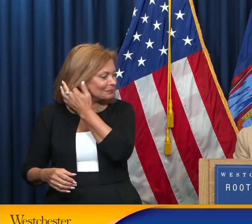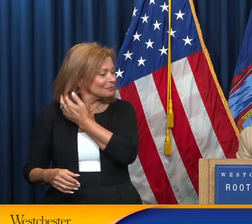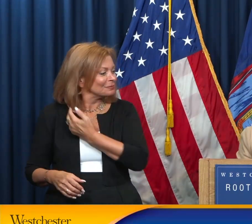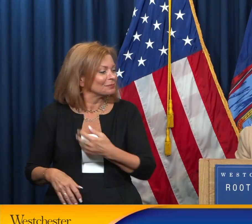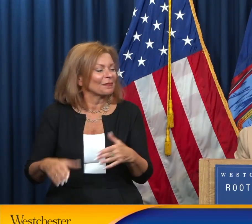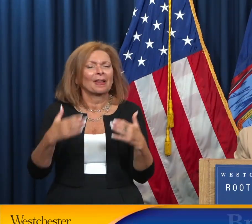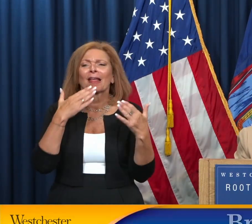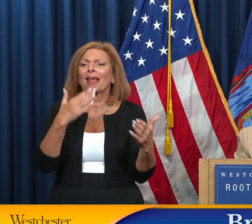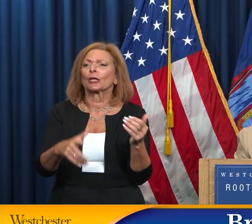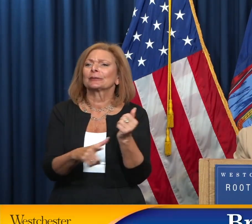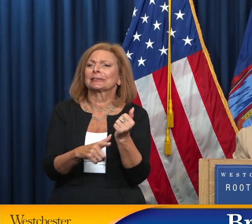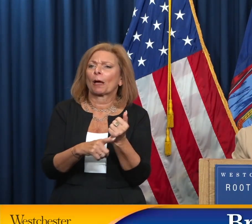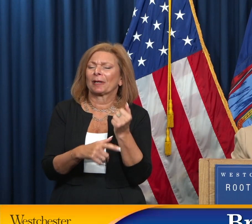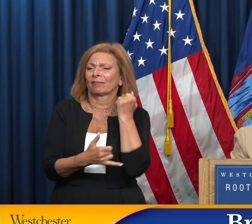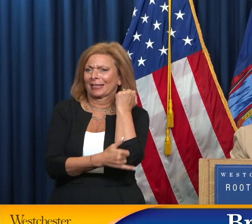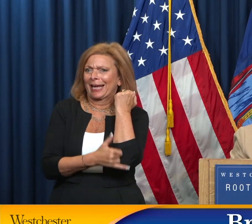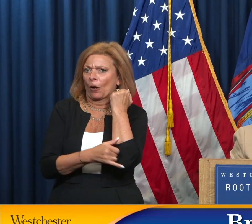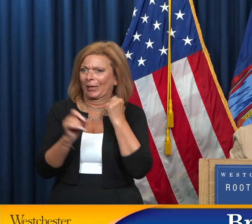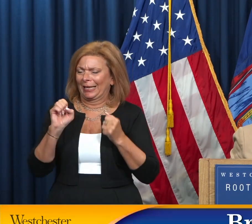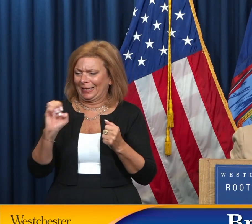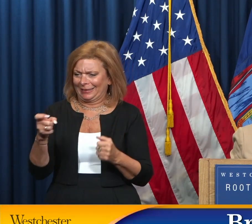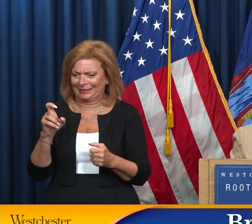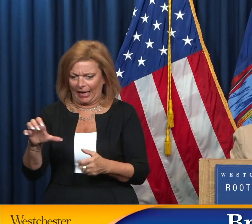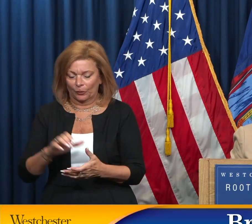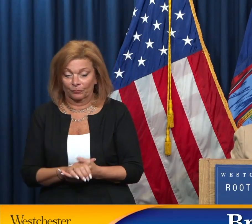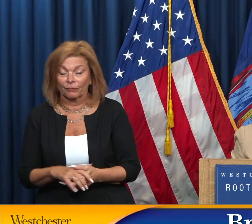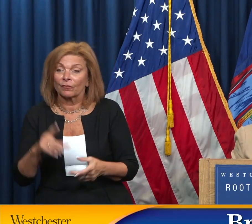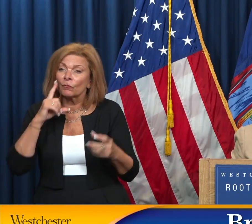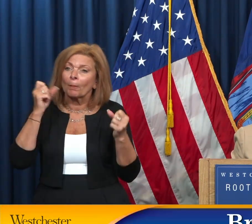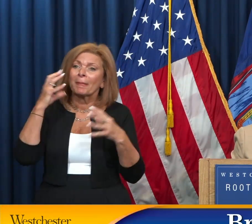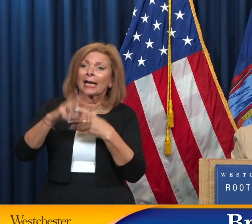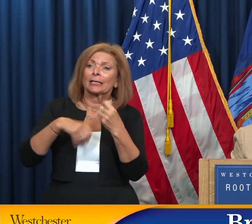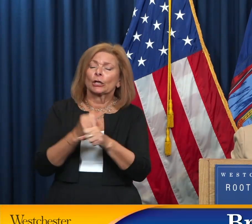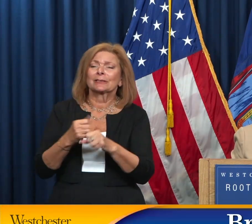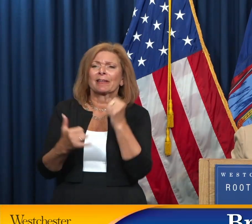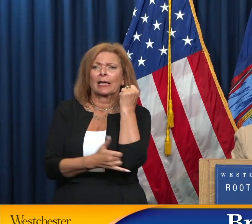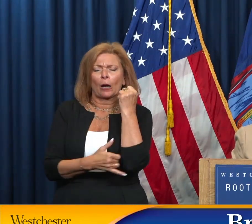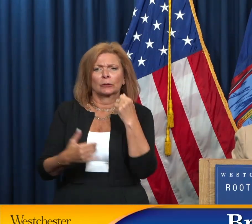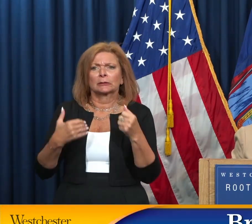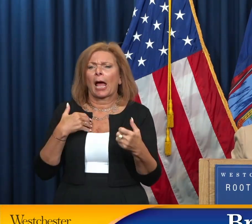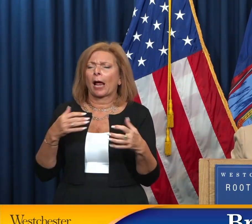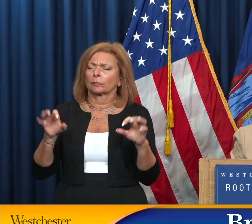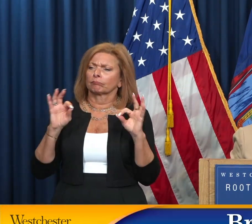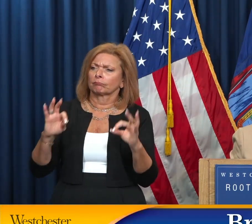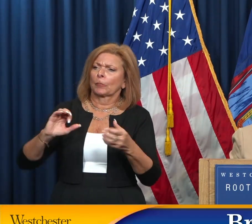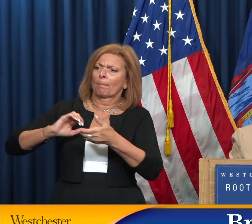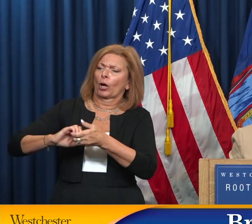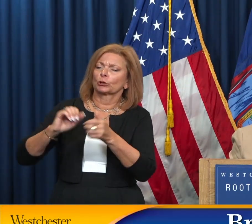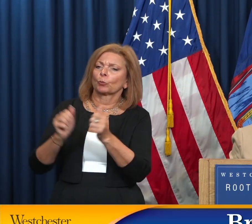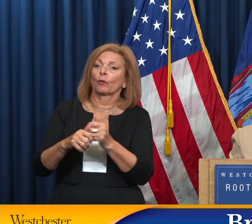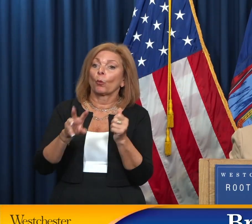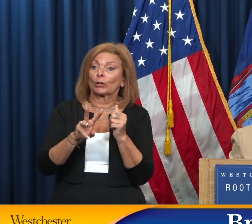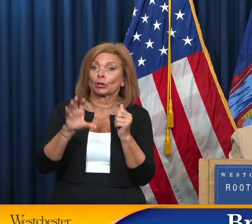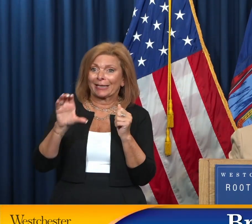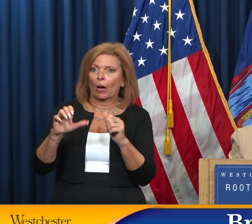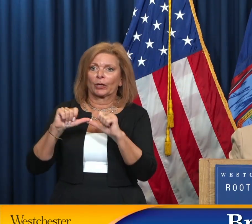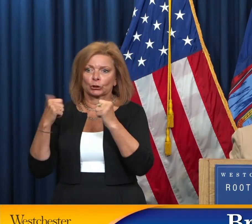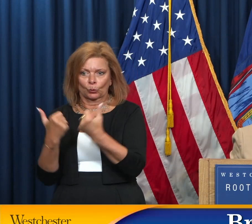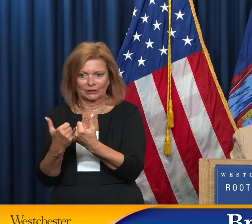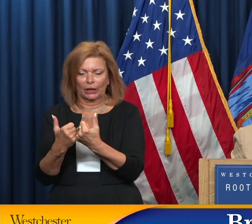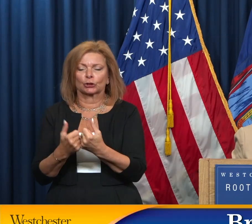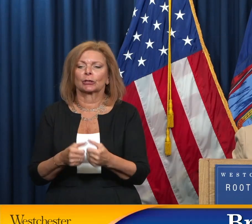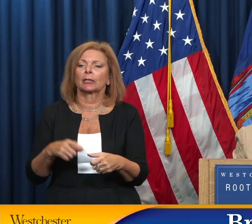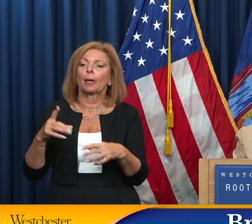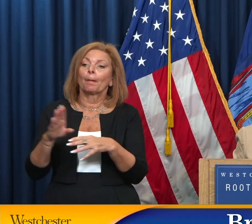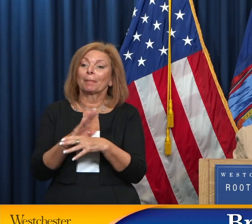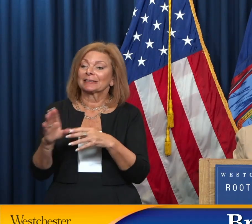Thank you, Deputy County Executive. For many years, the county has enjoyed a very constructive partnership with the Westchester County Association, a